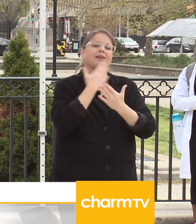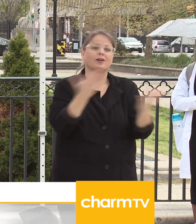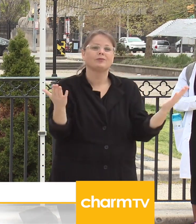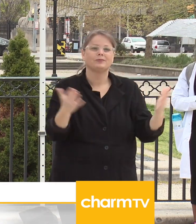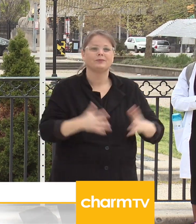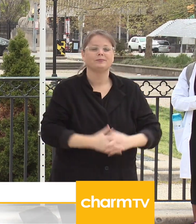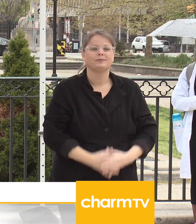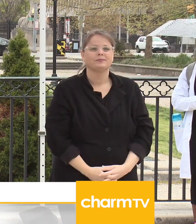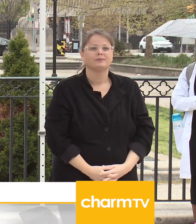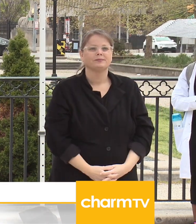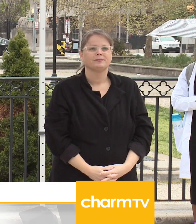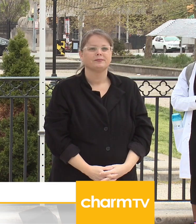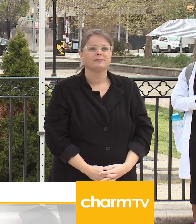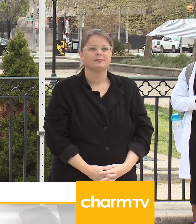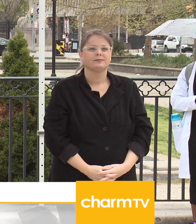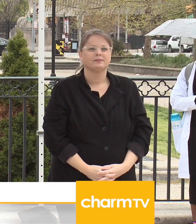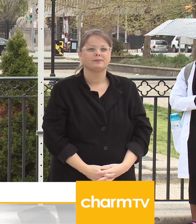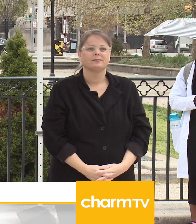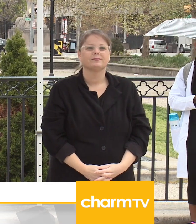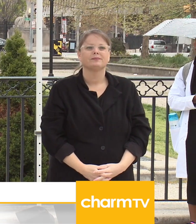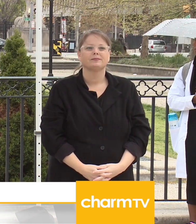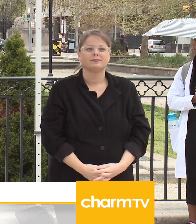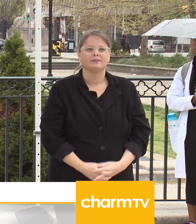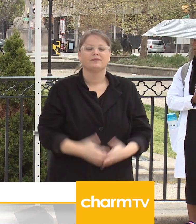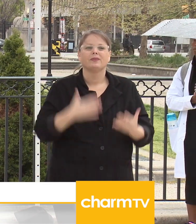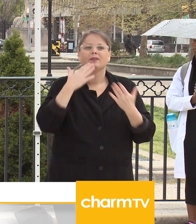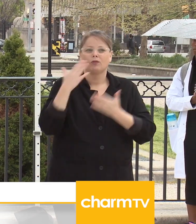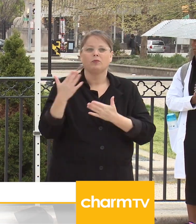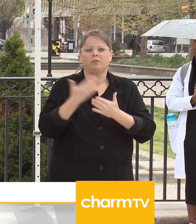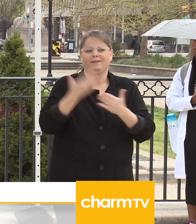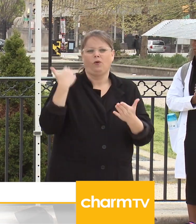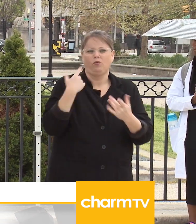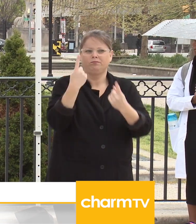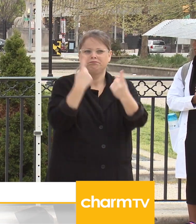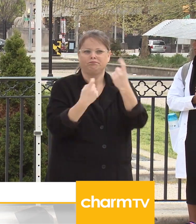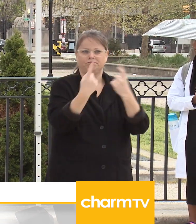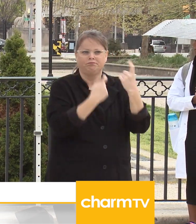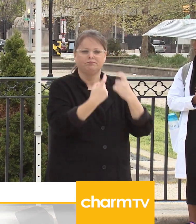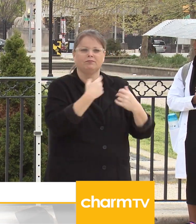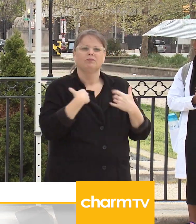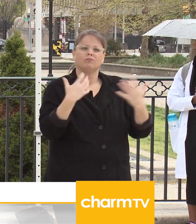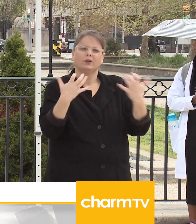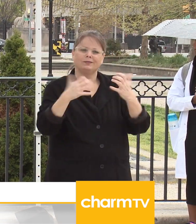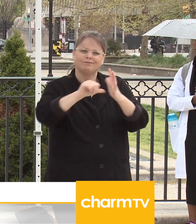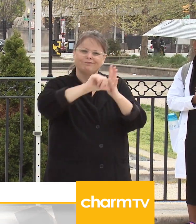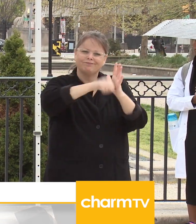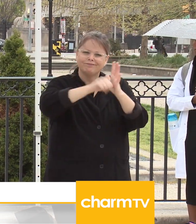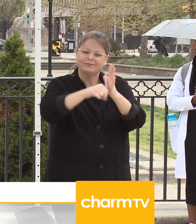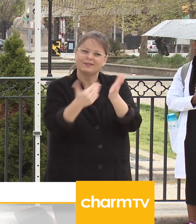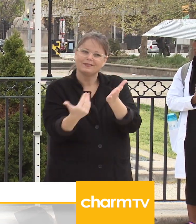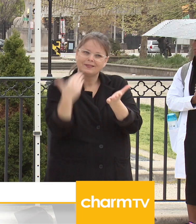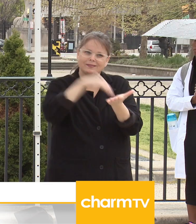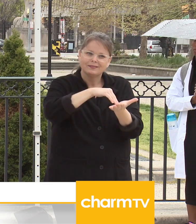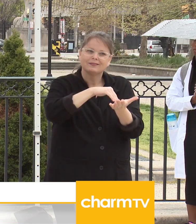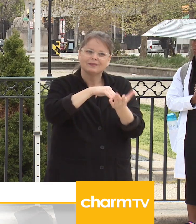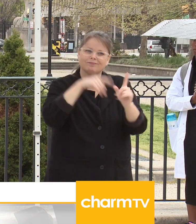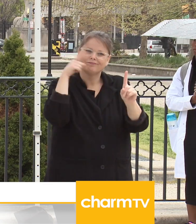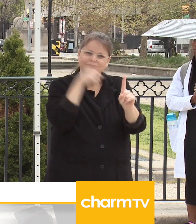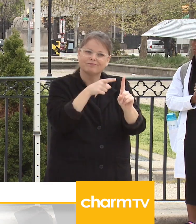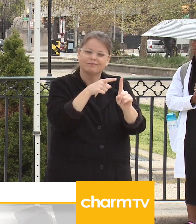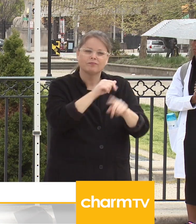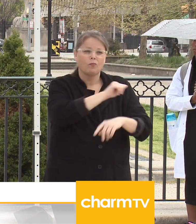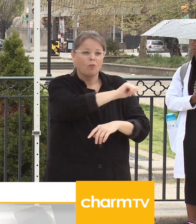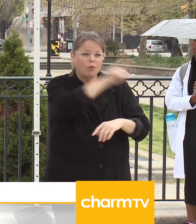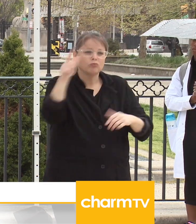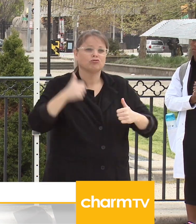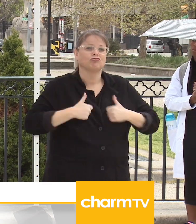Thank you and before we take a few questions I want to re-emphasize to the Baltimore City residents that social